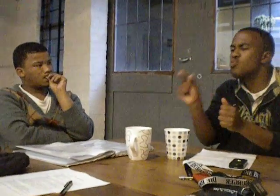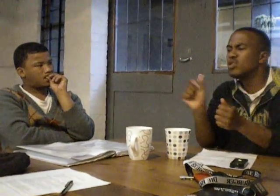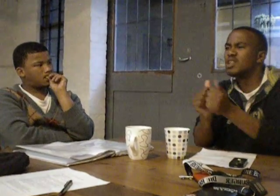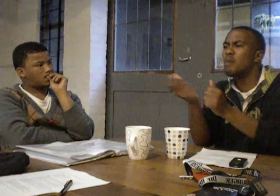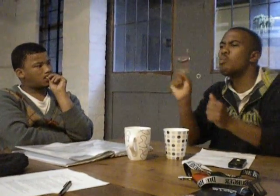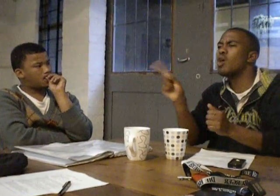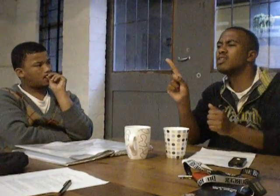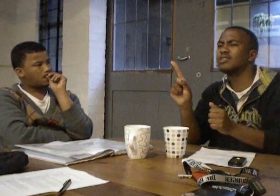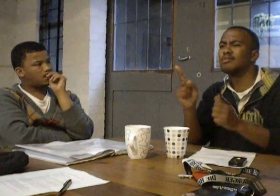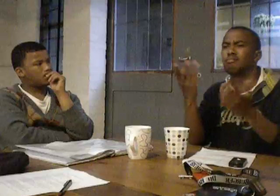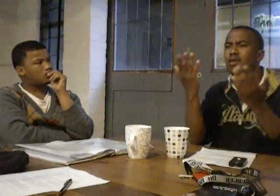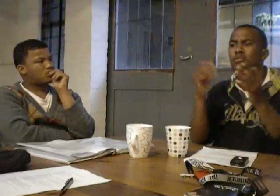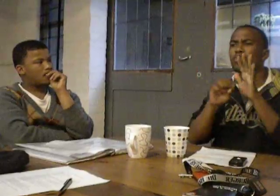And then the games